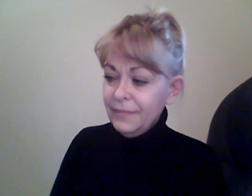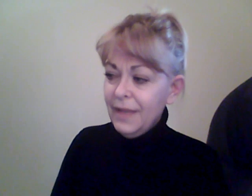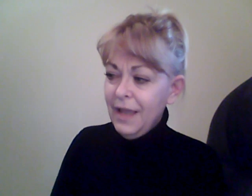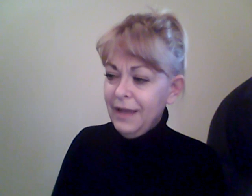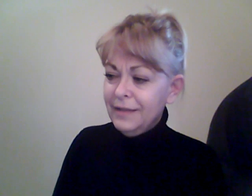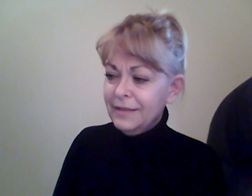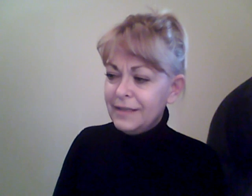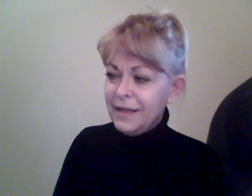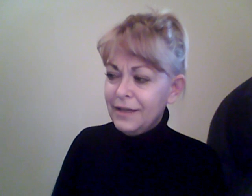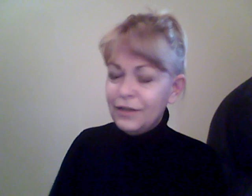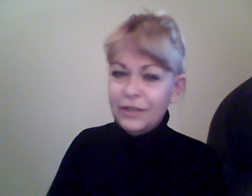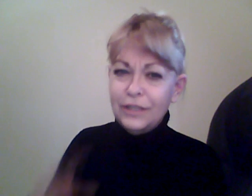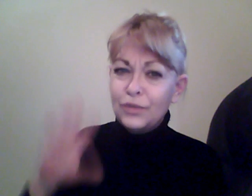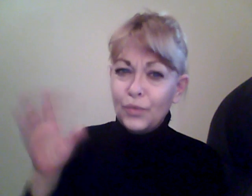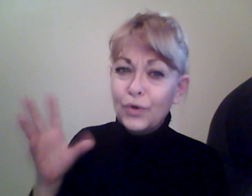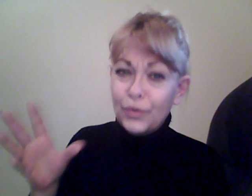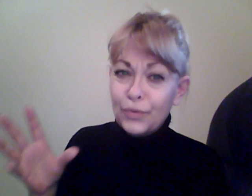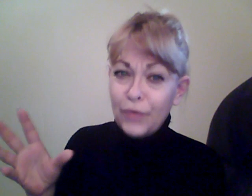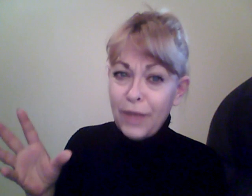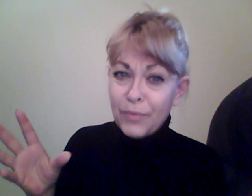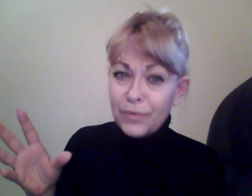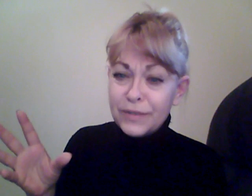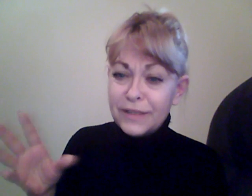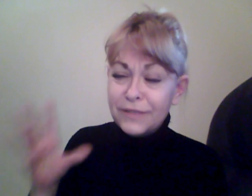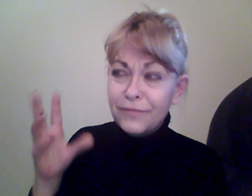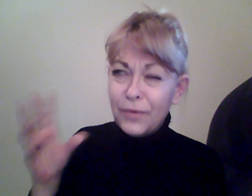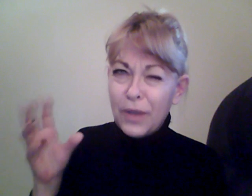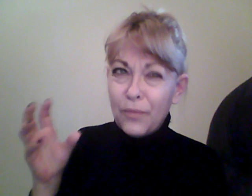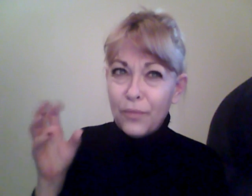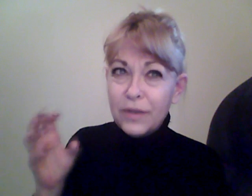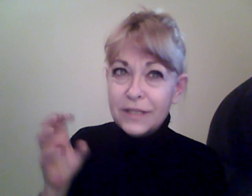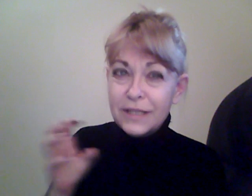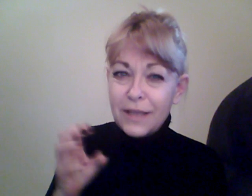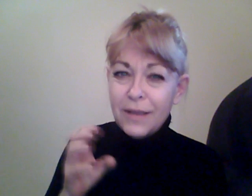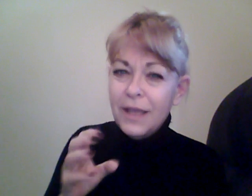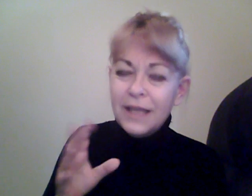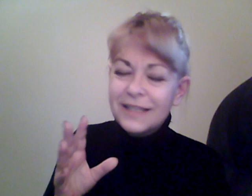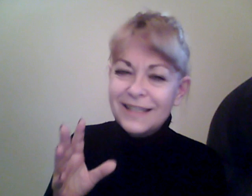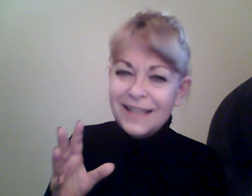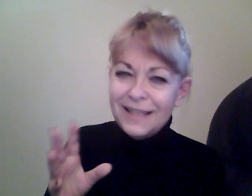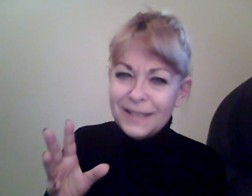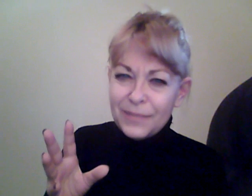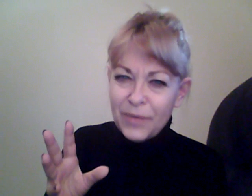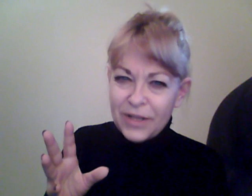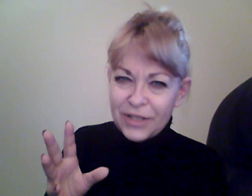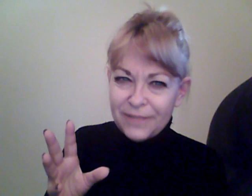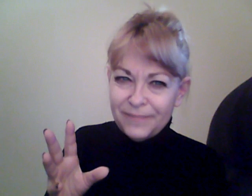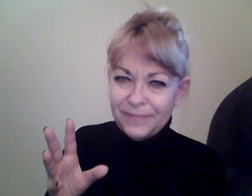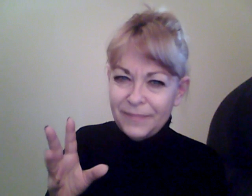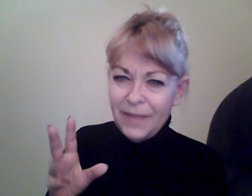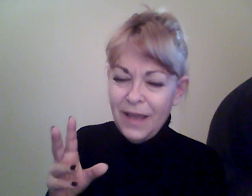And, um, you need to work through that process of, okay, what is it that, because it needed depression. Yeah,